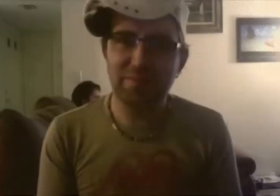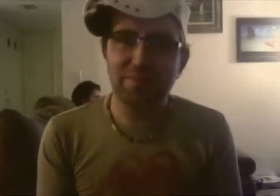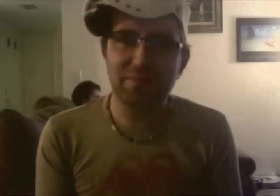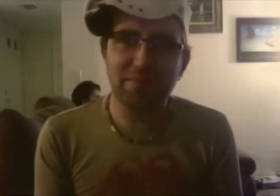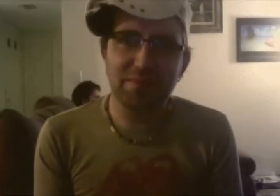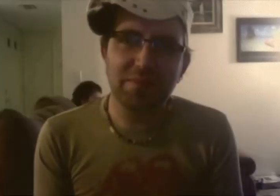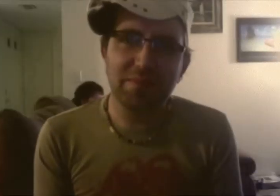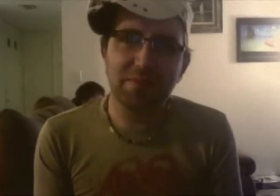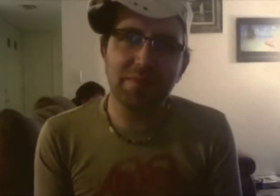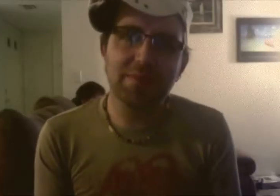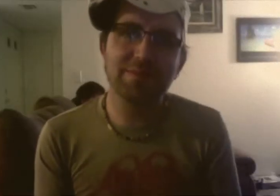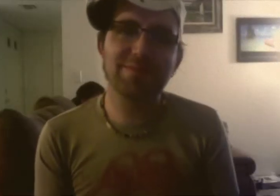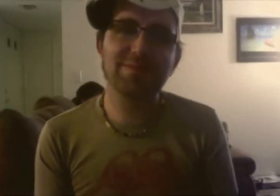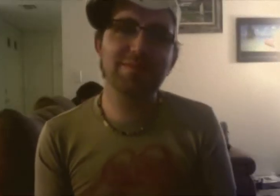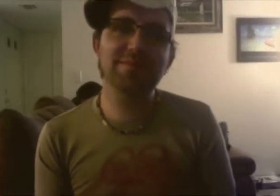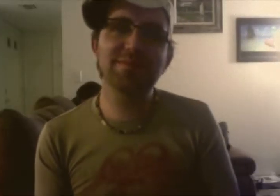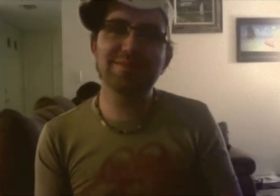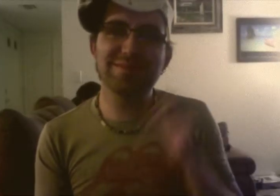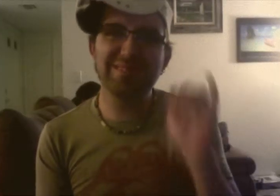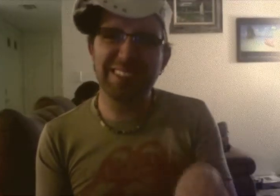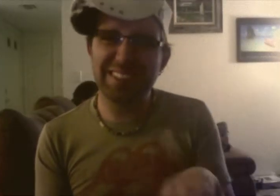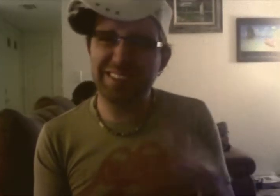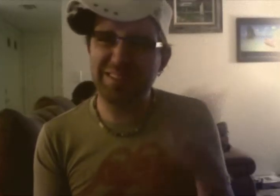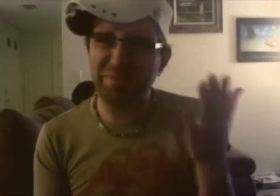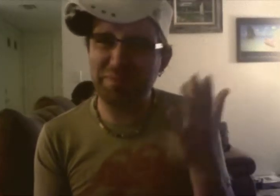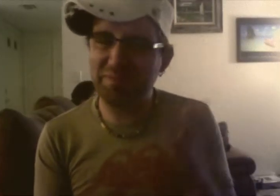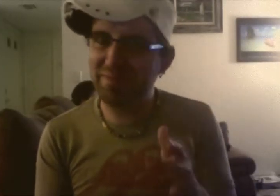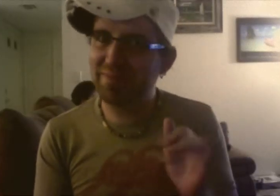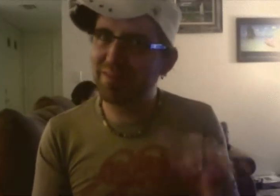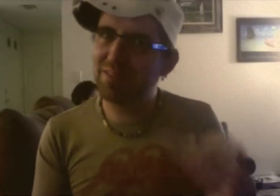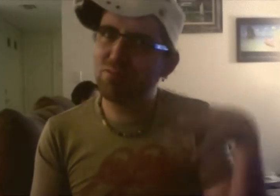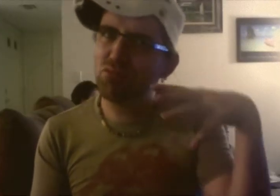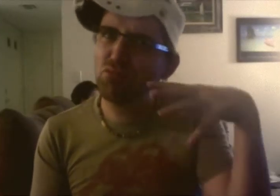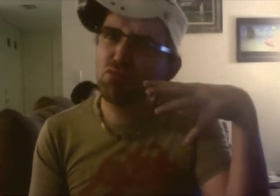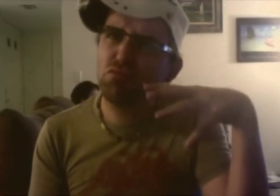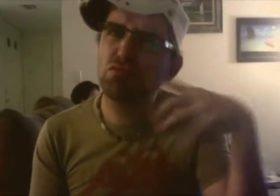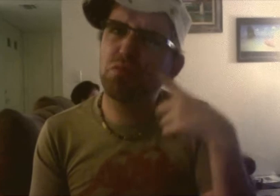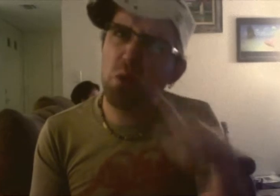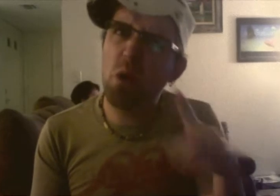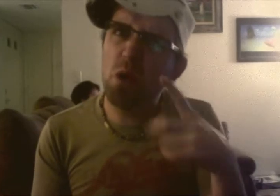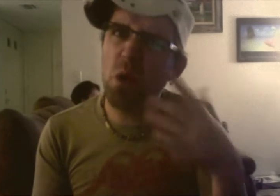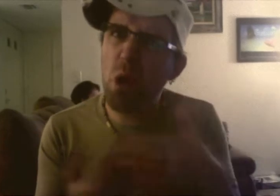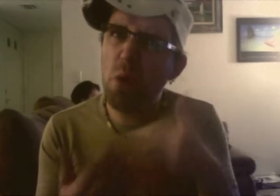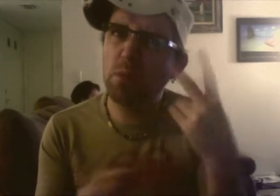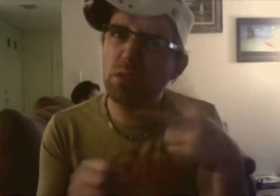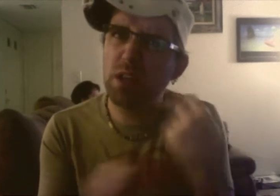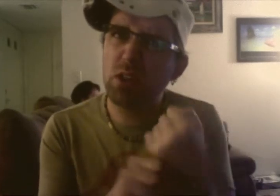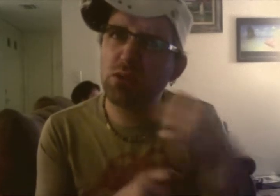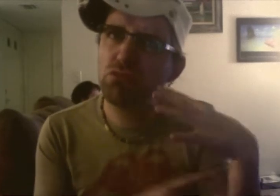I'm going to tell you what it is on your people at the same time. That's a good point.